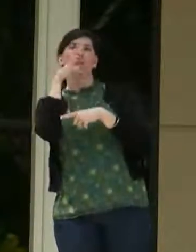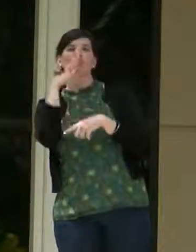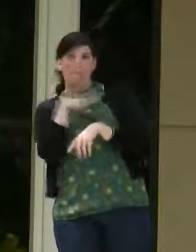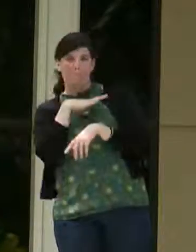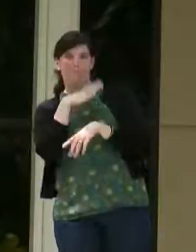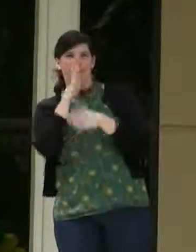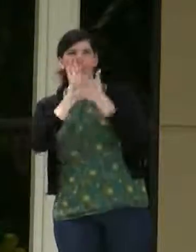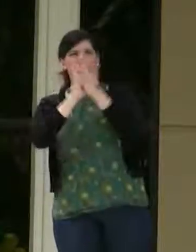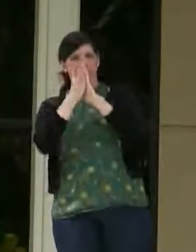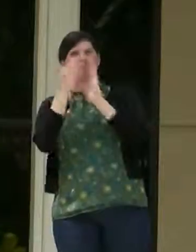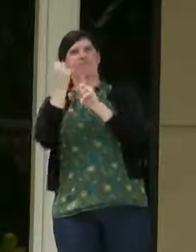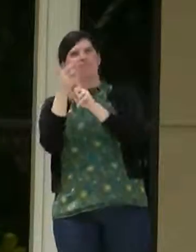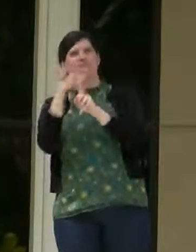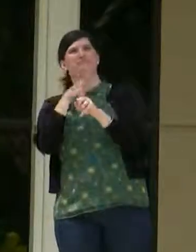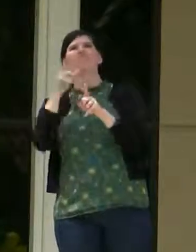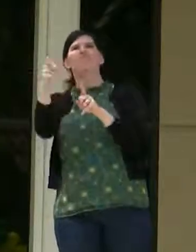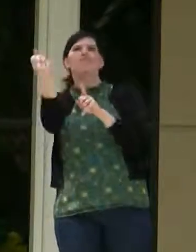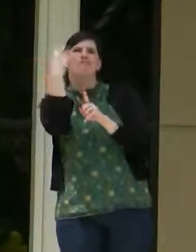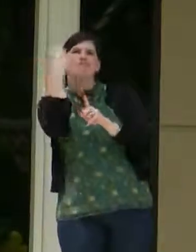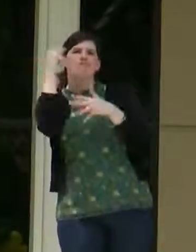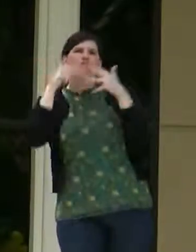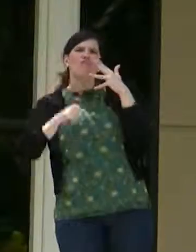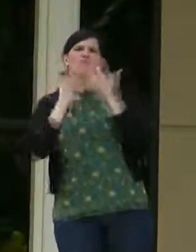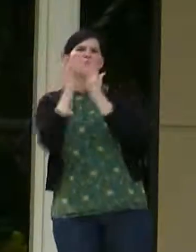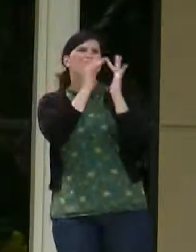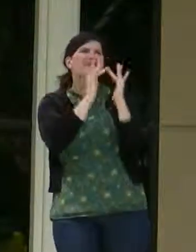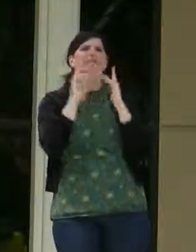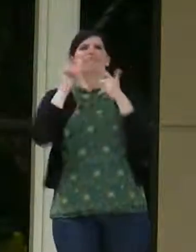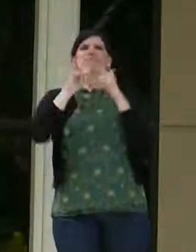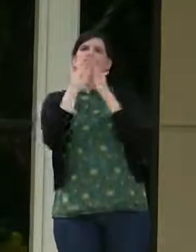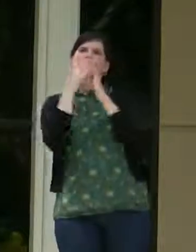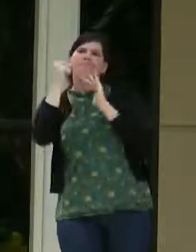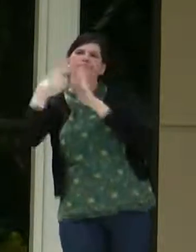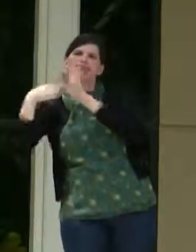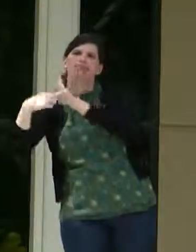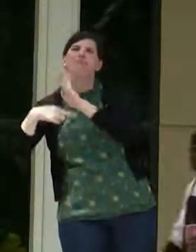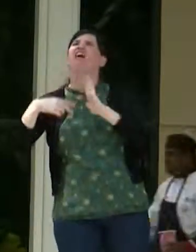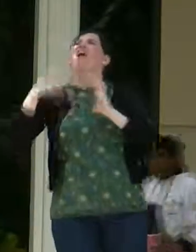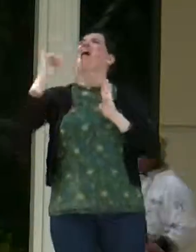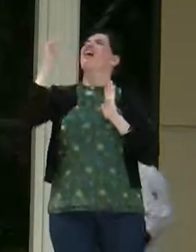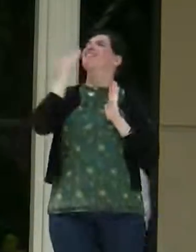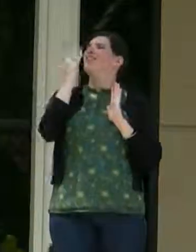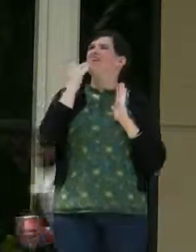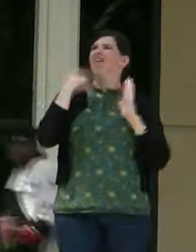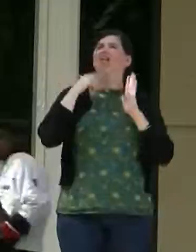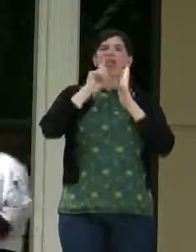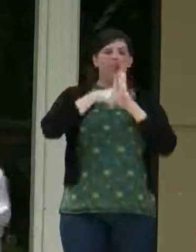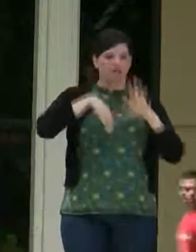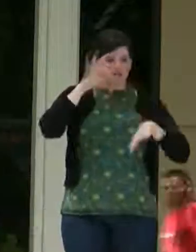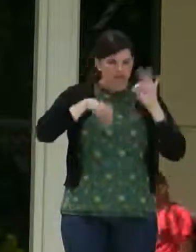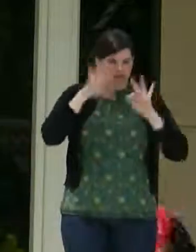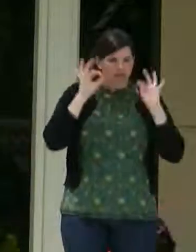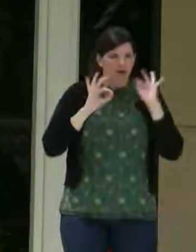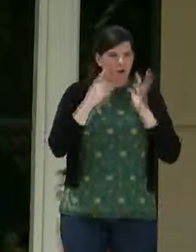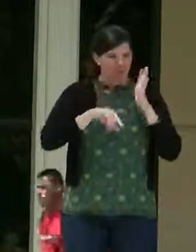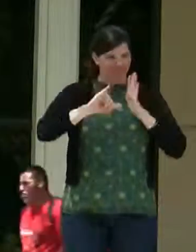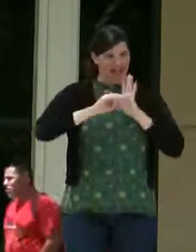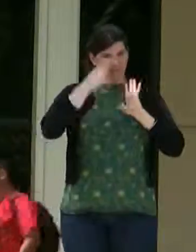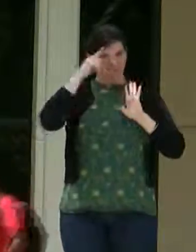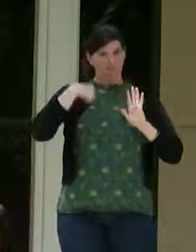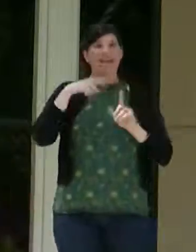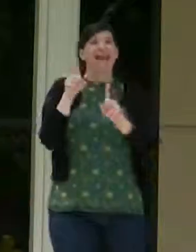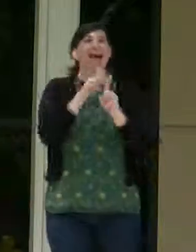and literature that I could read. And when I found out what I was and what it meant for me, I came out as a trans woman at